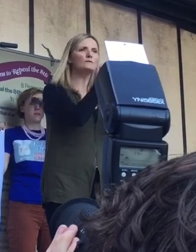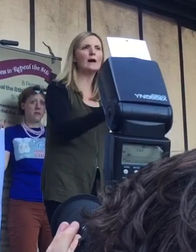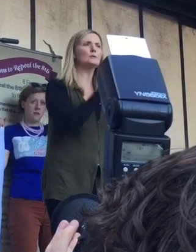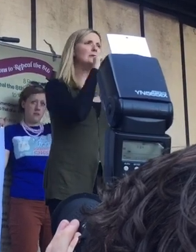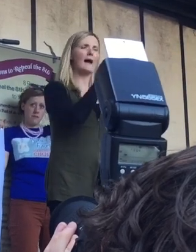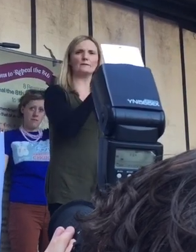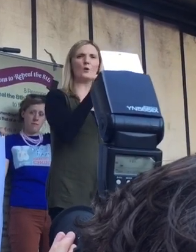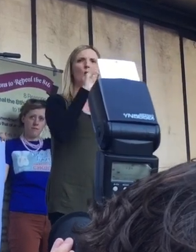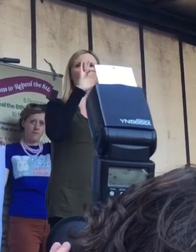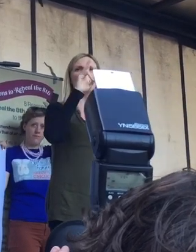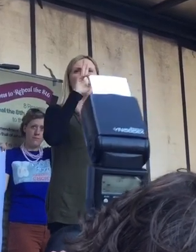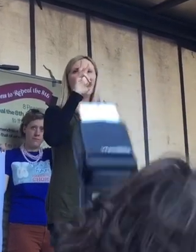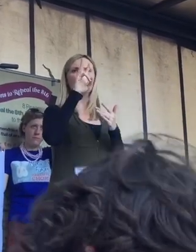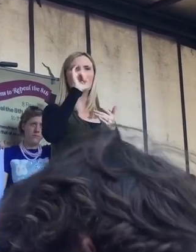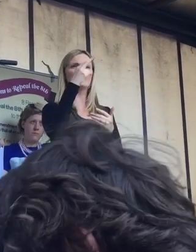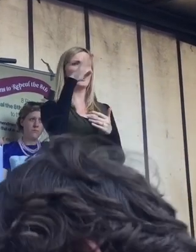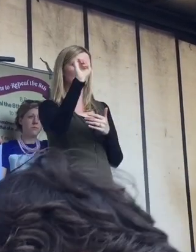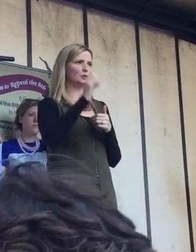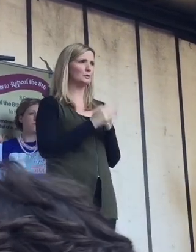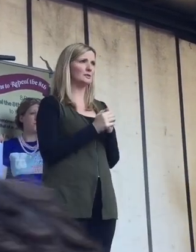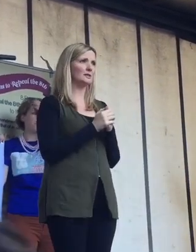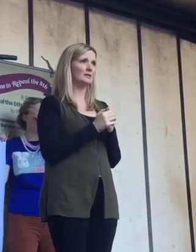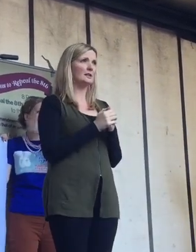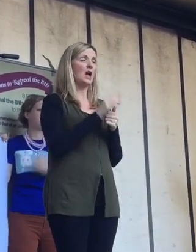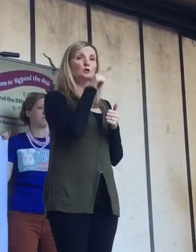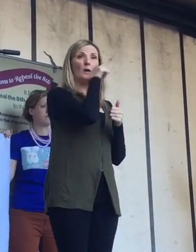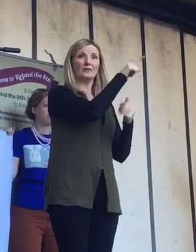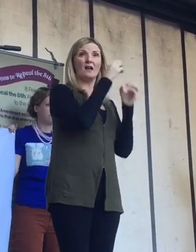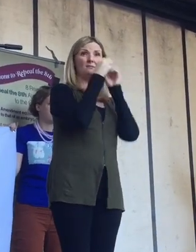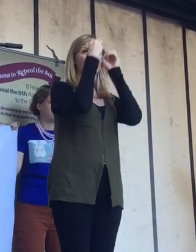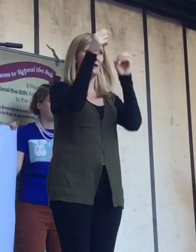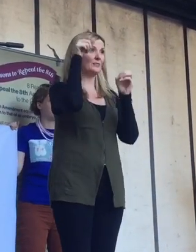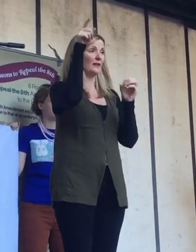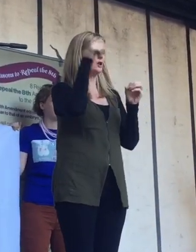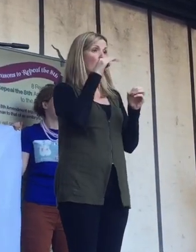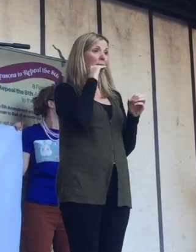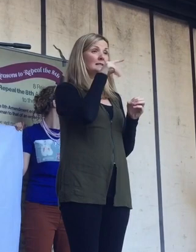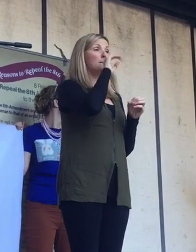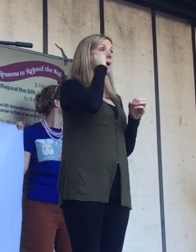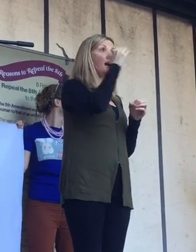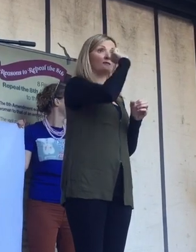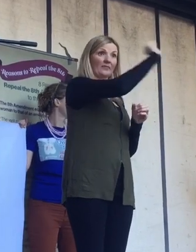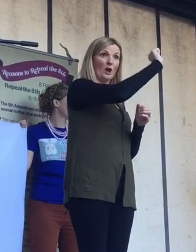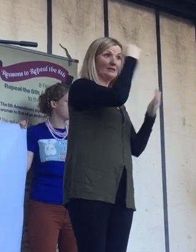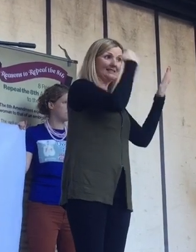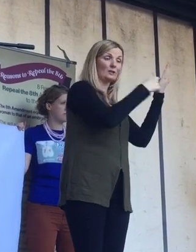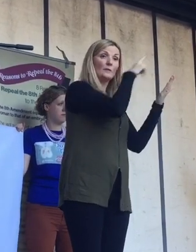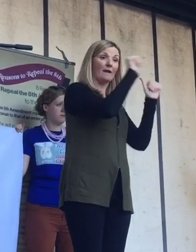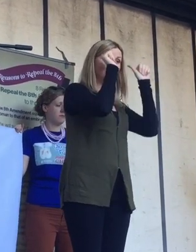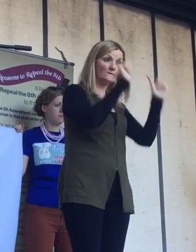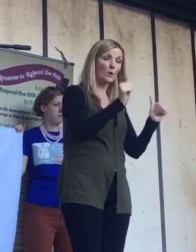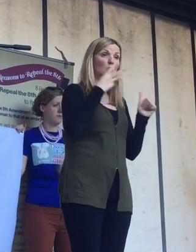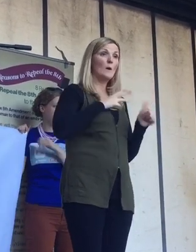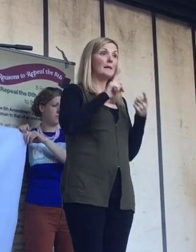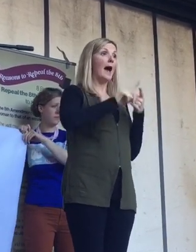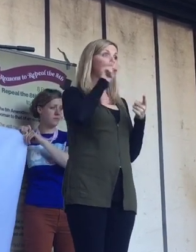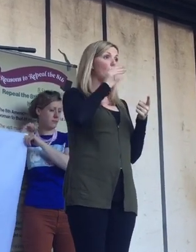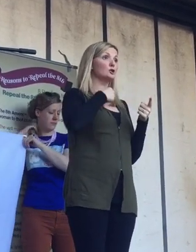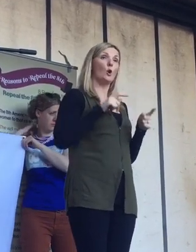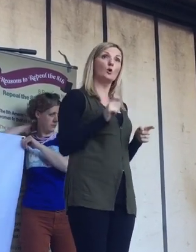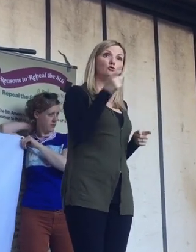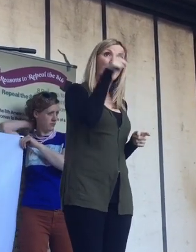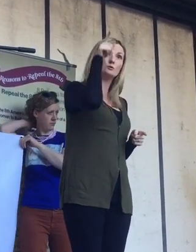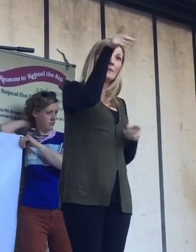Ignoring the rank hypocrisy of a position that they've adopted that forced women and girls from this country to travel to that country